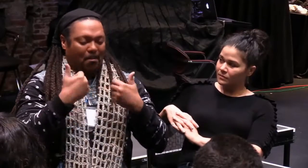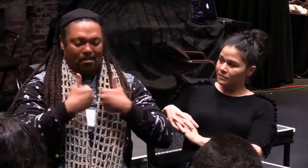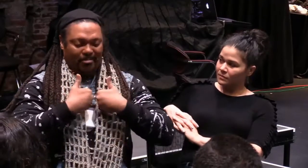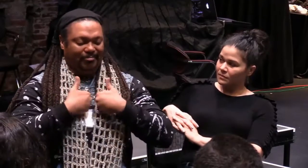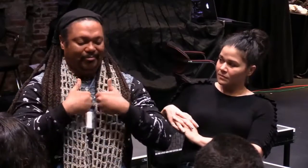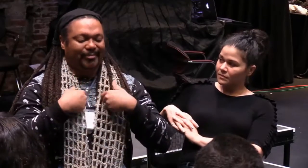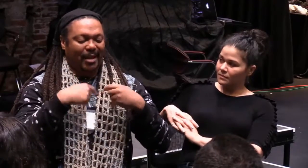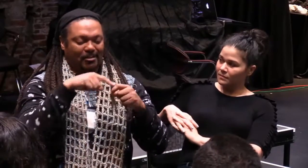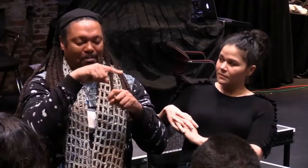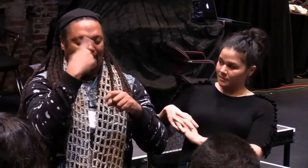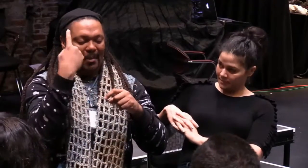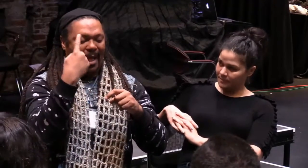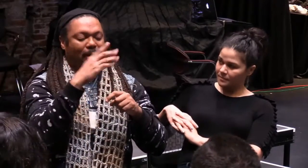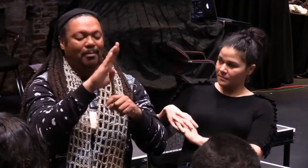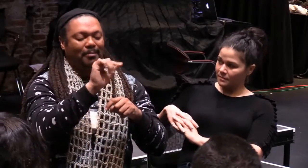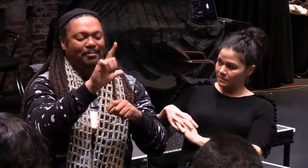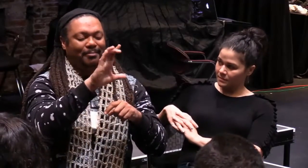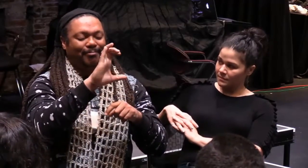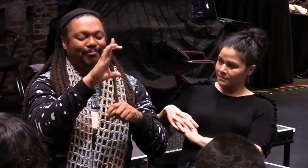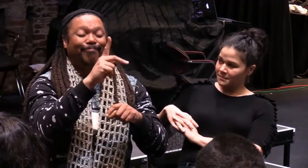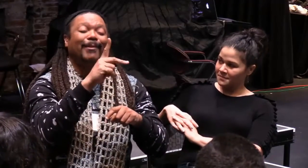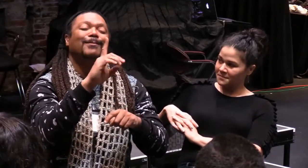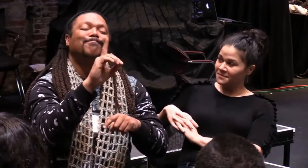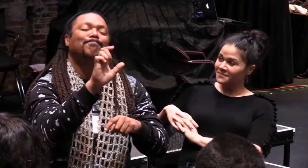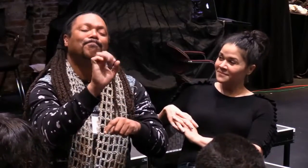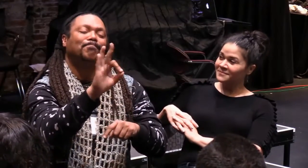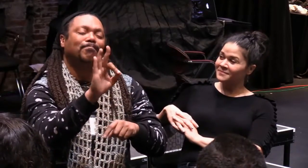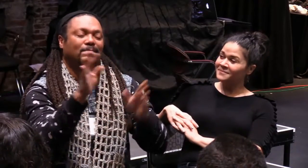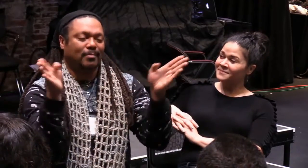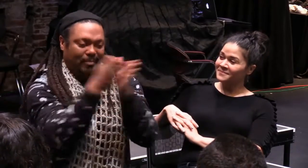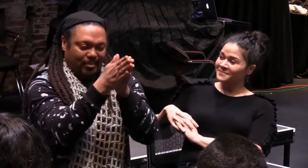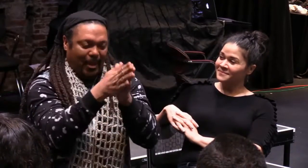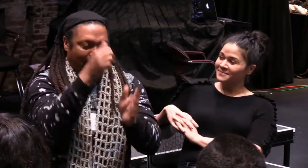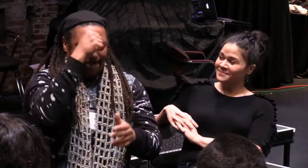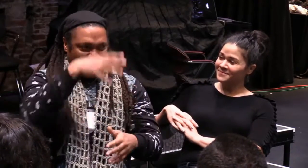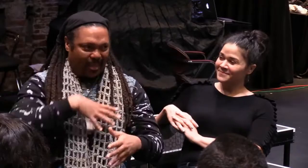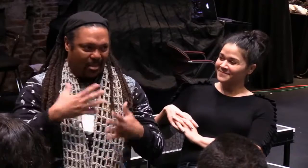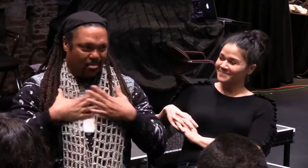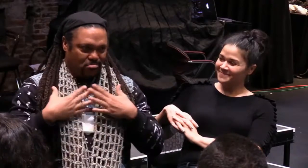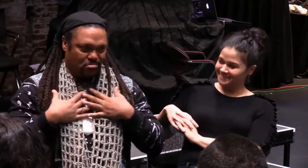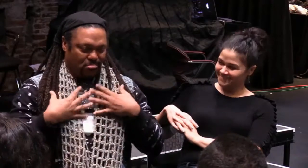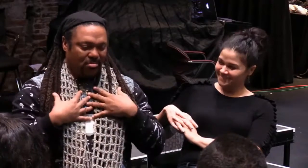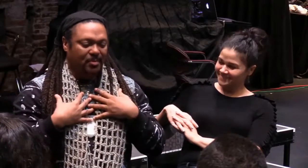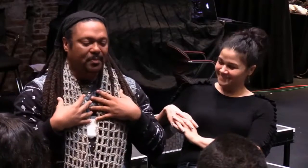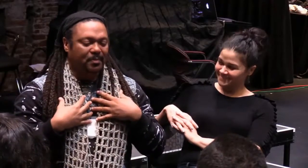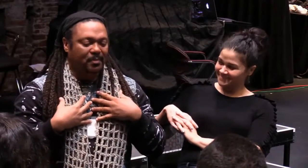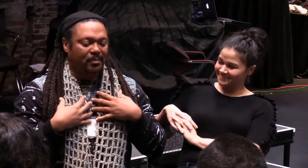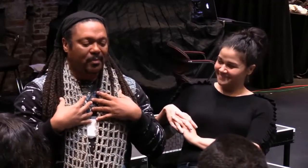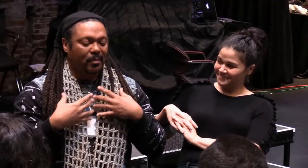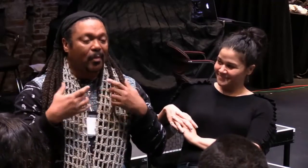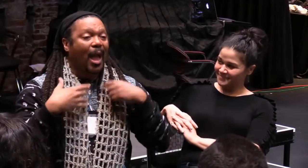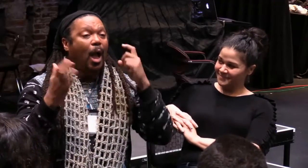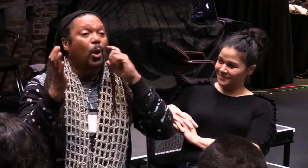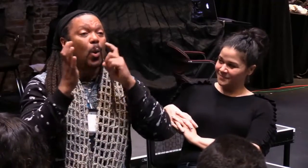And then I'm speaking for myself as a black deaf man. One word, don't get it twisted, black deaf.